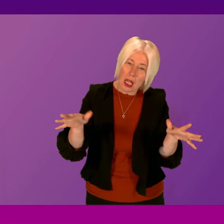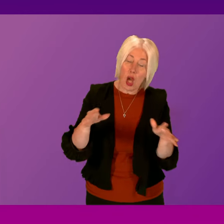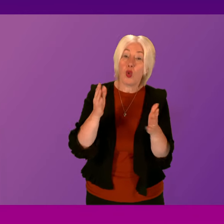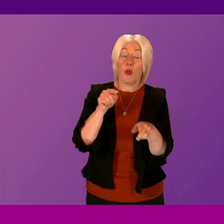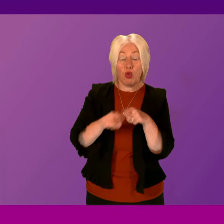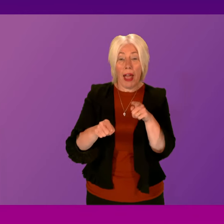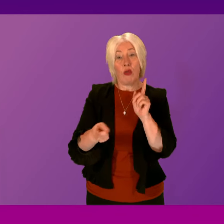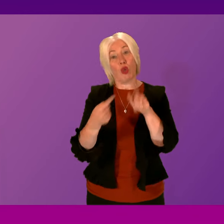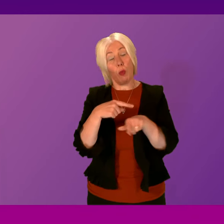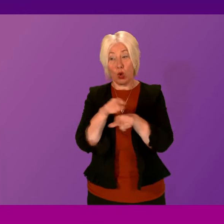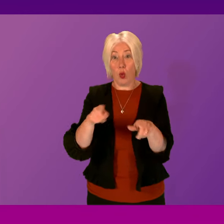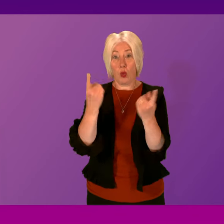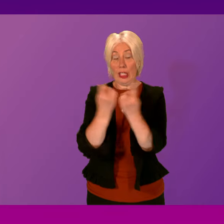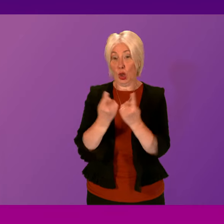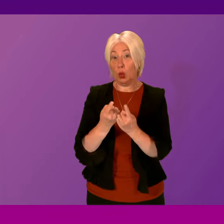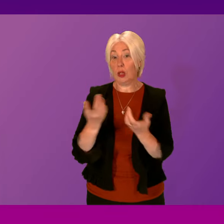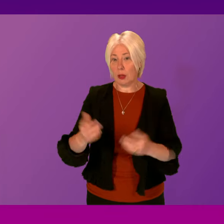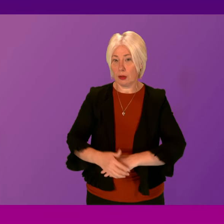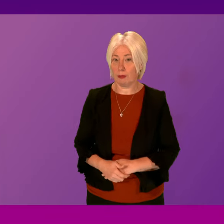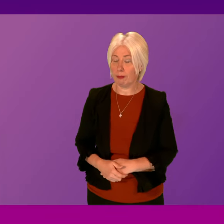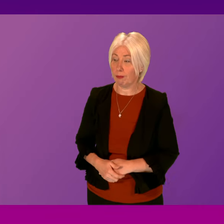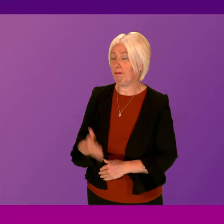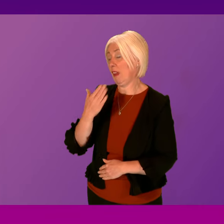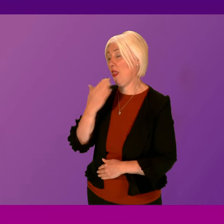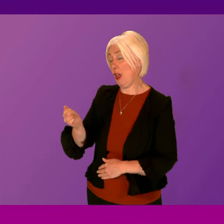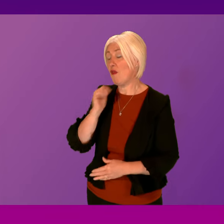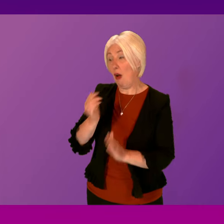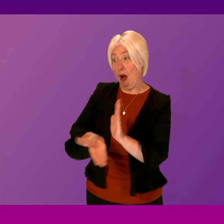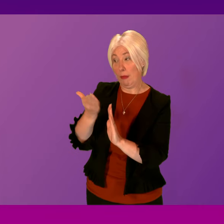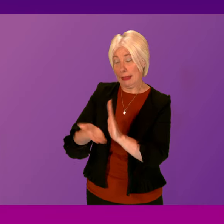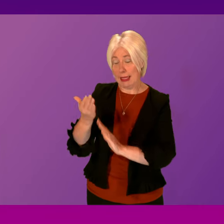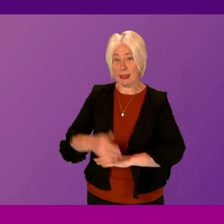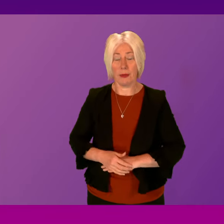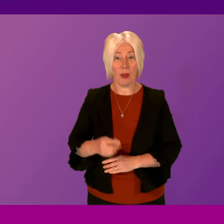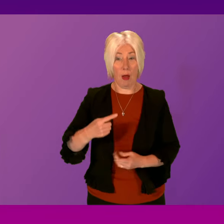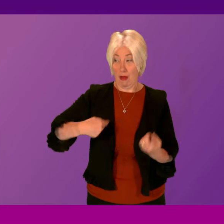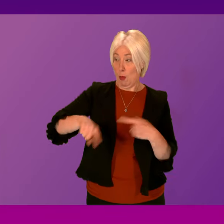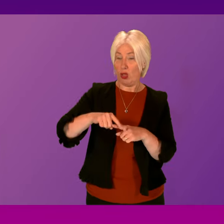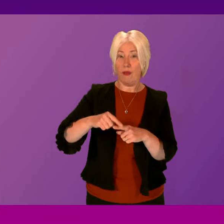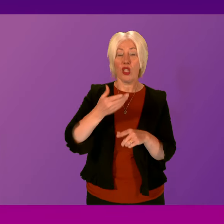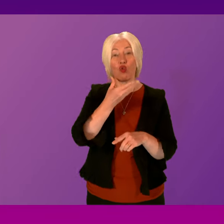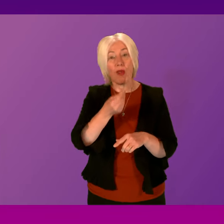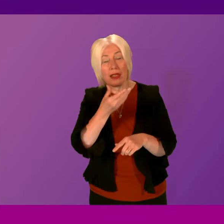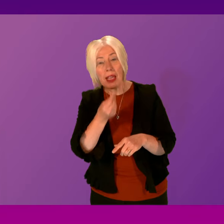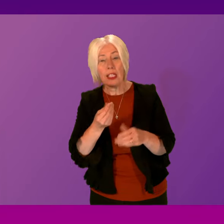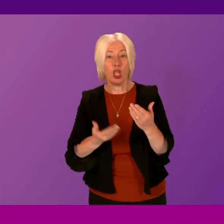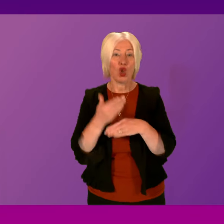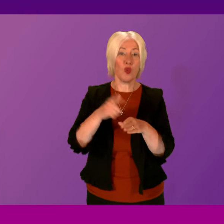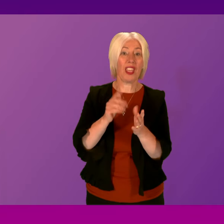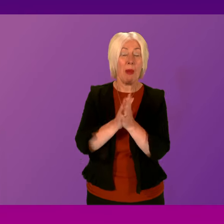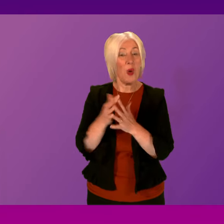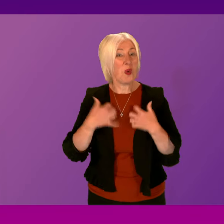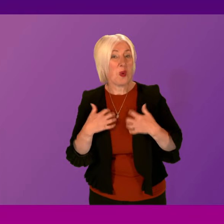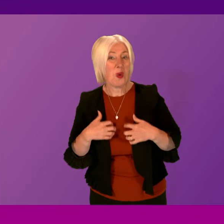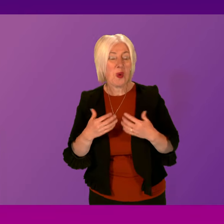public health issues. Jamie Green. Can I thank the First Minister for that update? For most of us, Christmas in a year obviously is a time to look forward to,